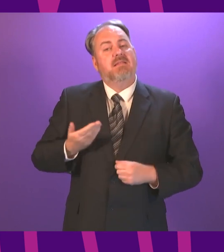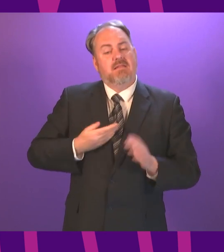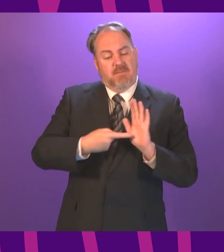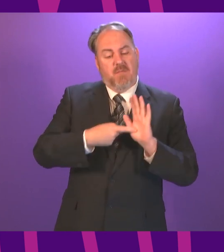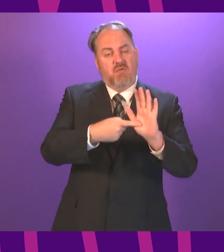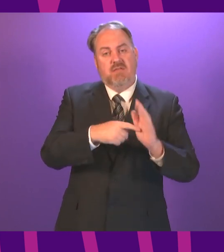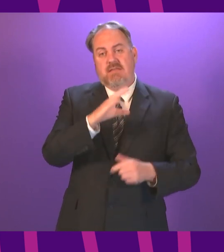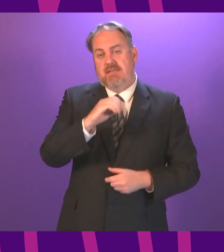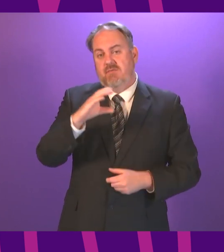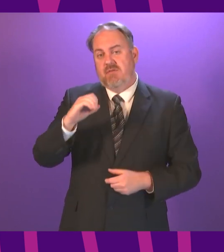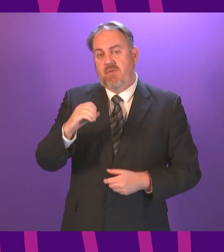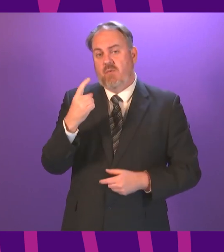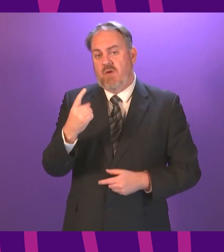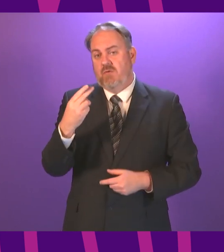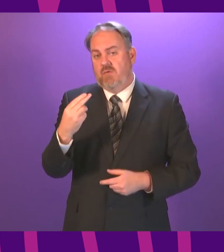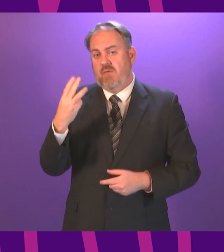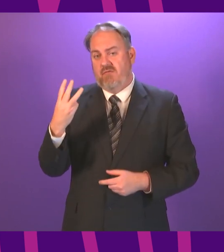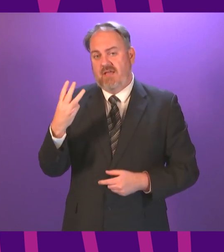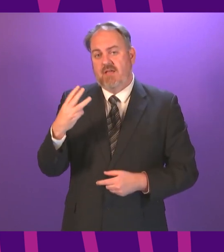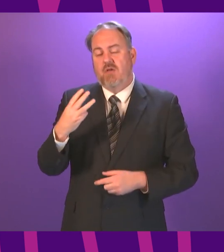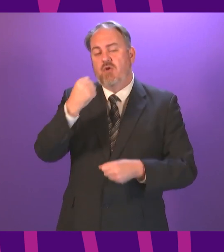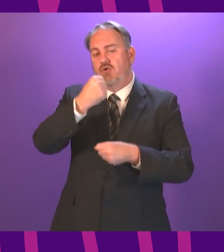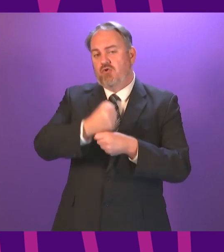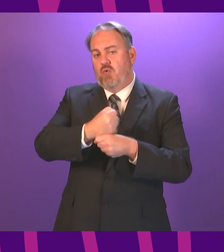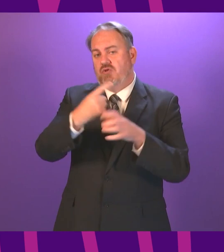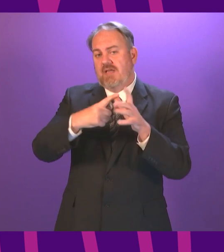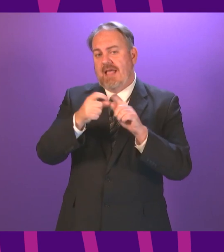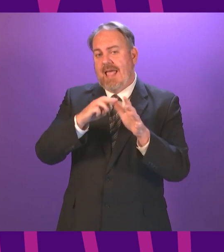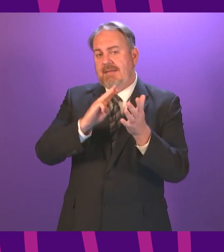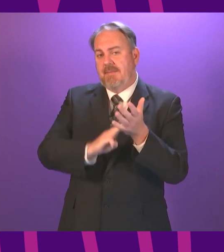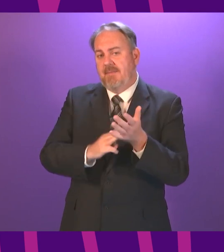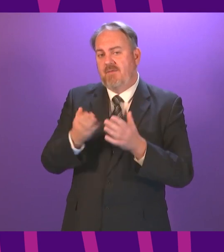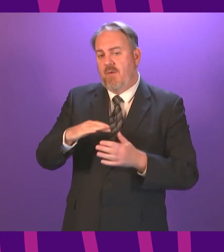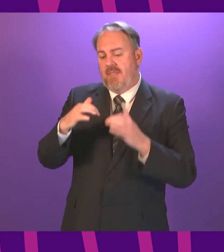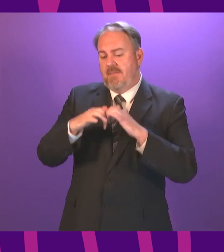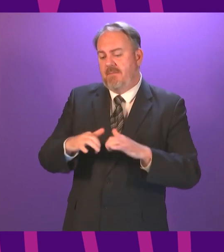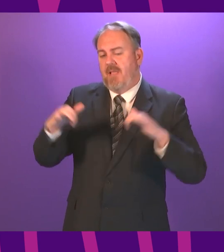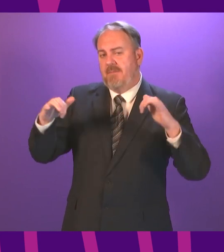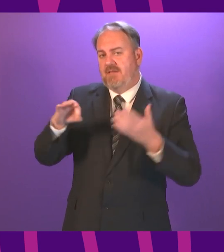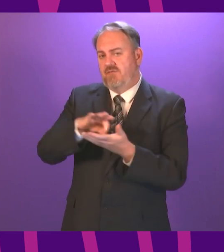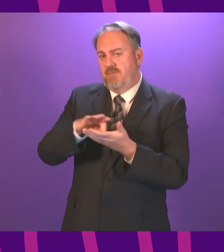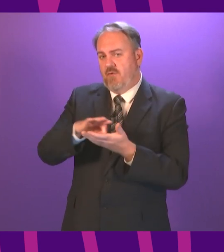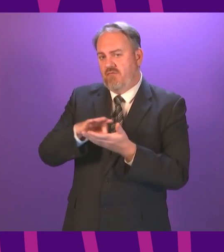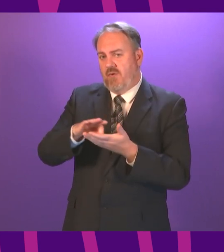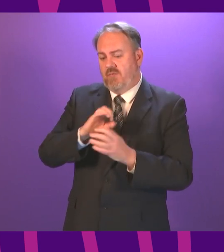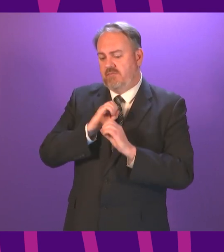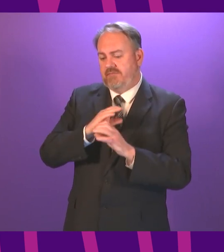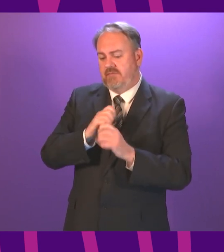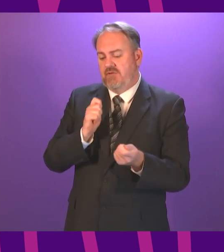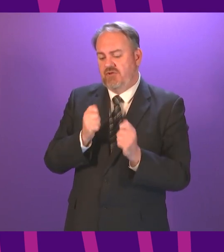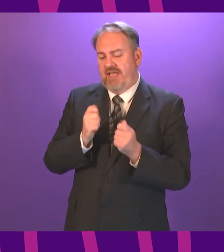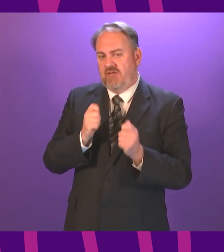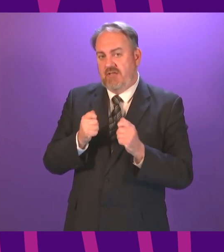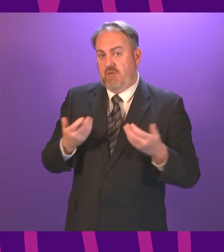00123 in the name of George Adam on behalf of the Parliamentary Bureau, setting out a revision to today's business.